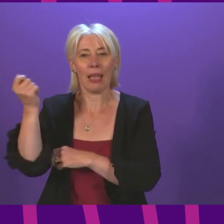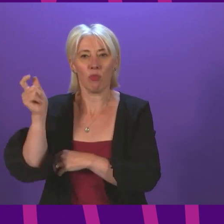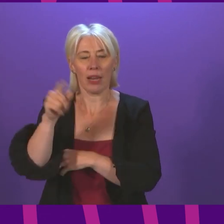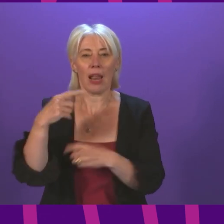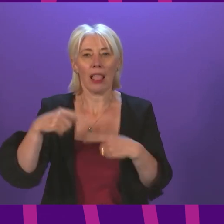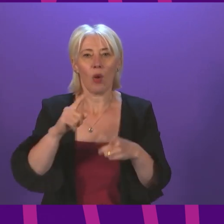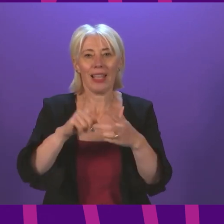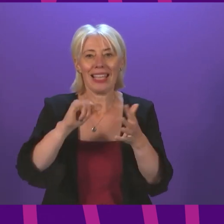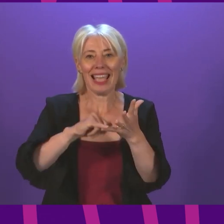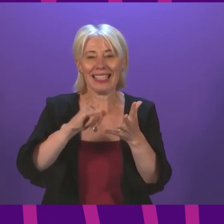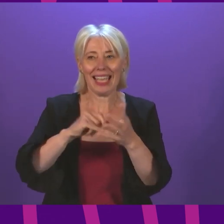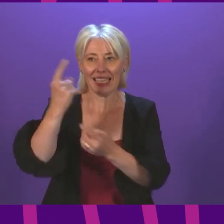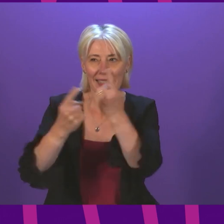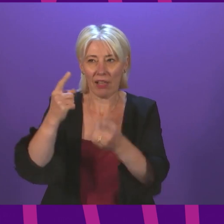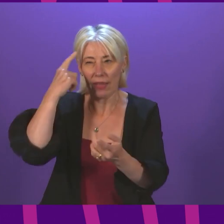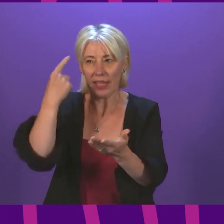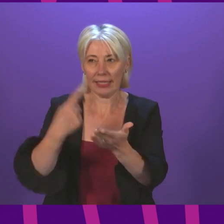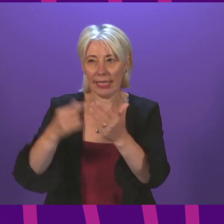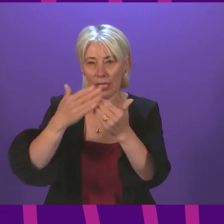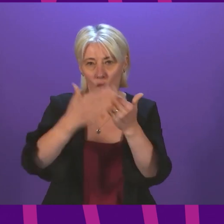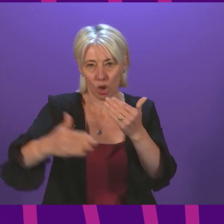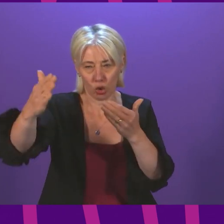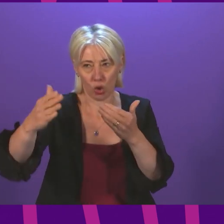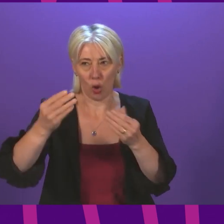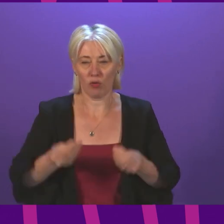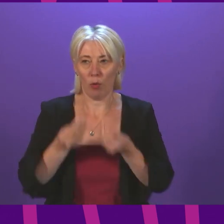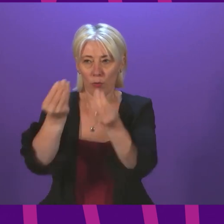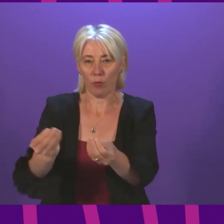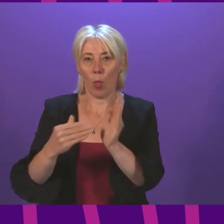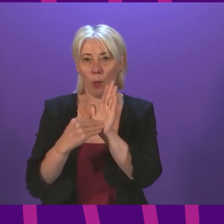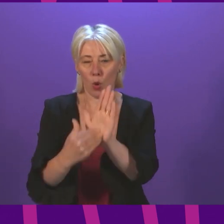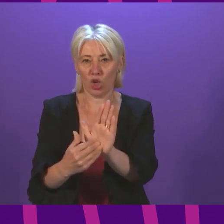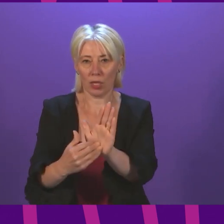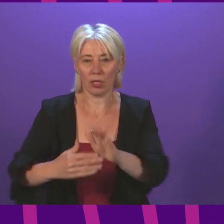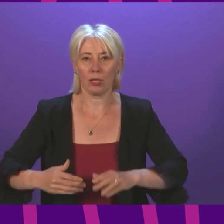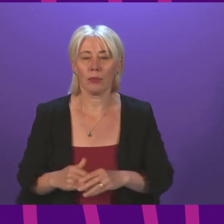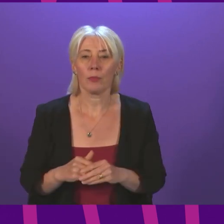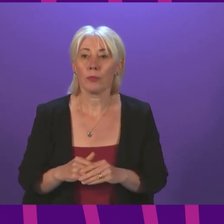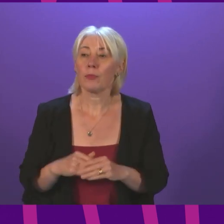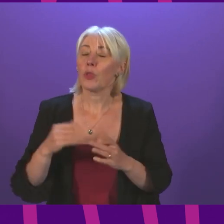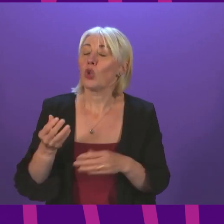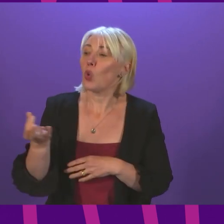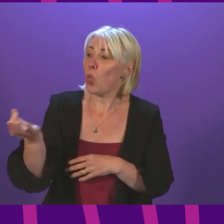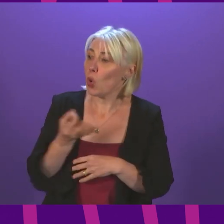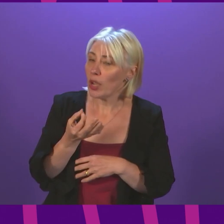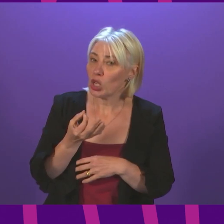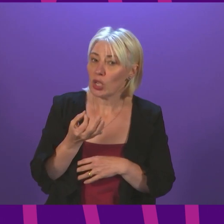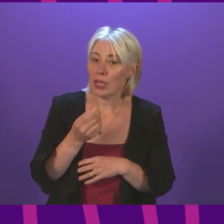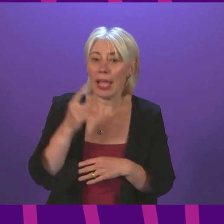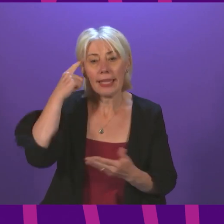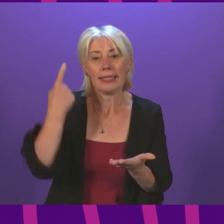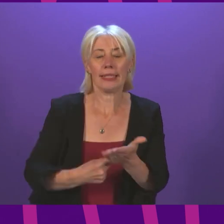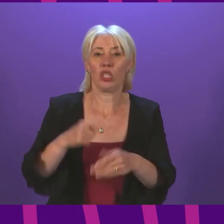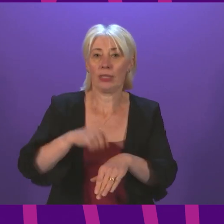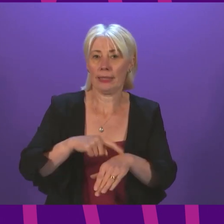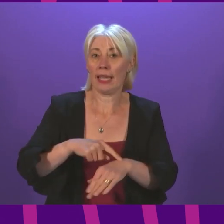ESS itself to make a longer term appointment. I move the motion. Thank you. Thank you. The question on this motion will be put at decision